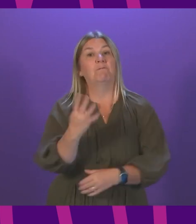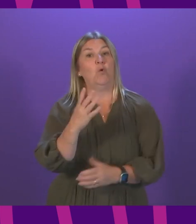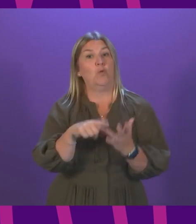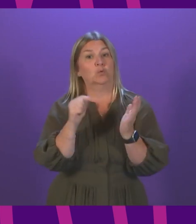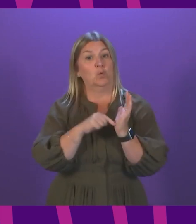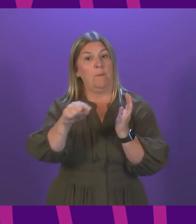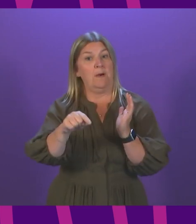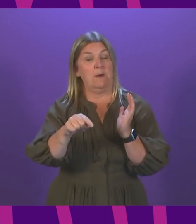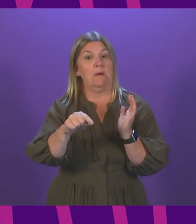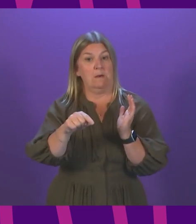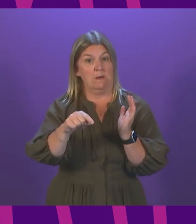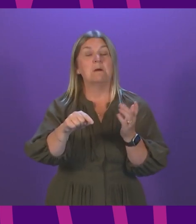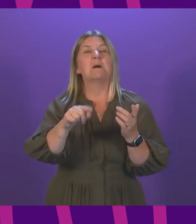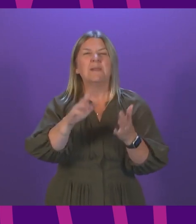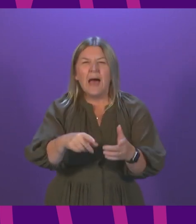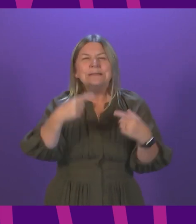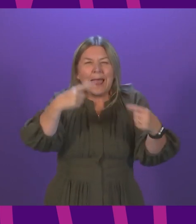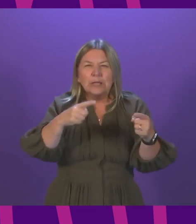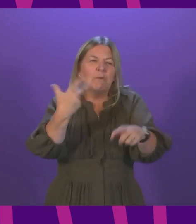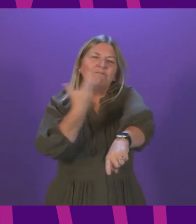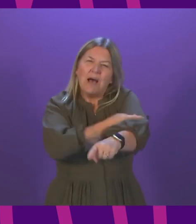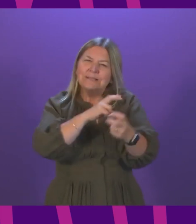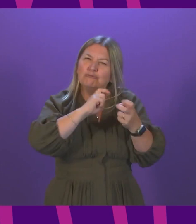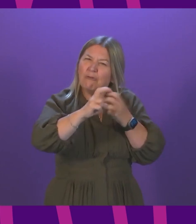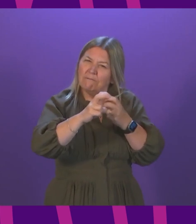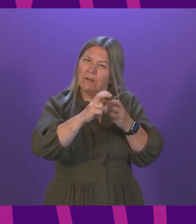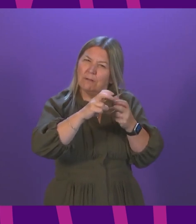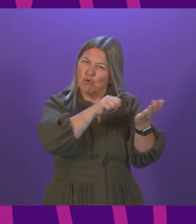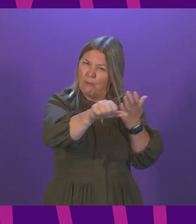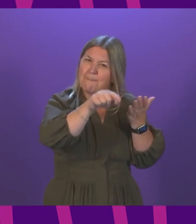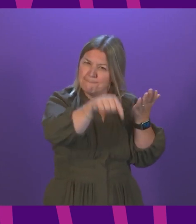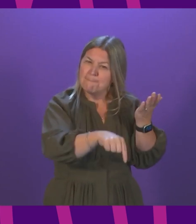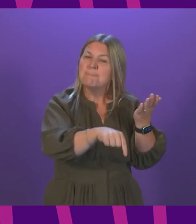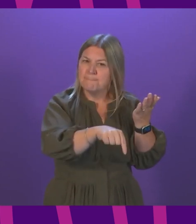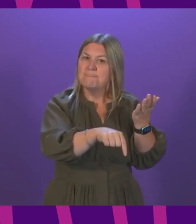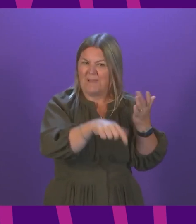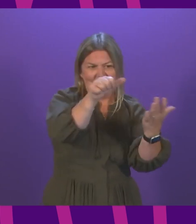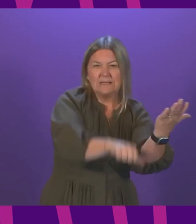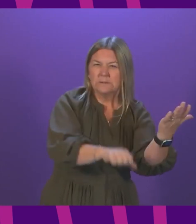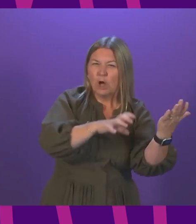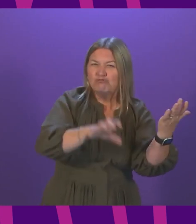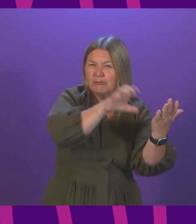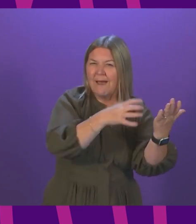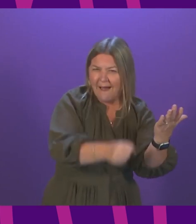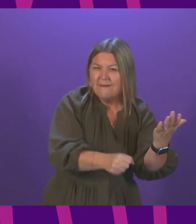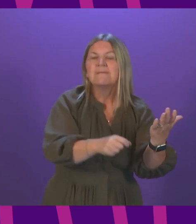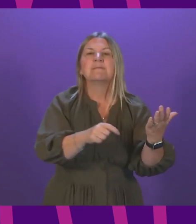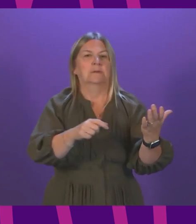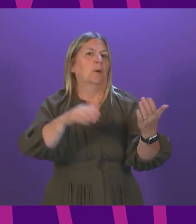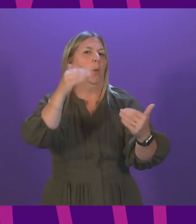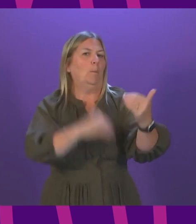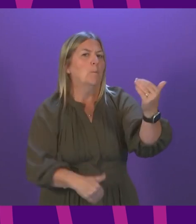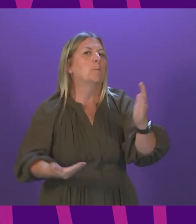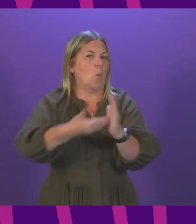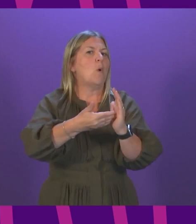range of countries covered by the eligible vaccinated traveller programme will be expanded. At the moment, someone is recognised as